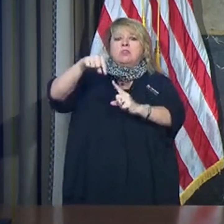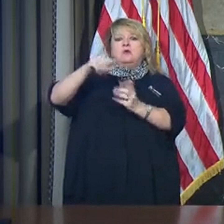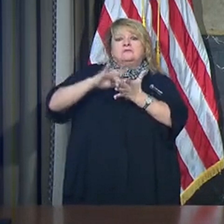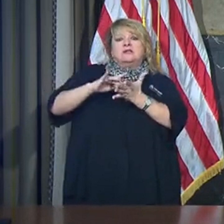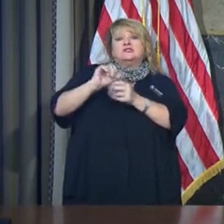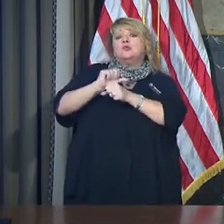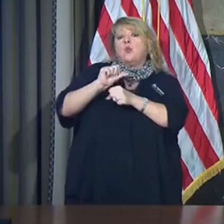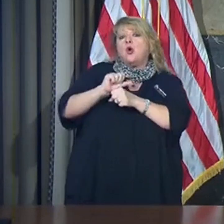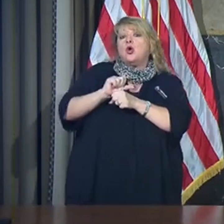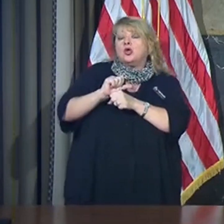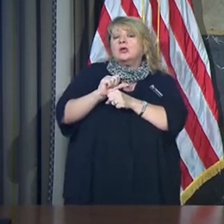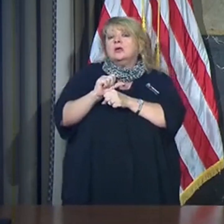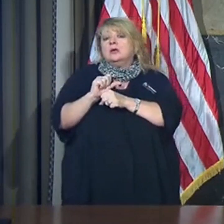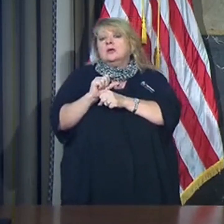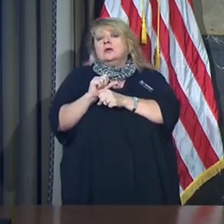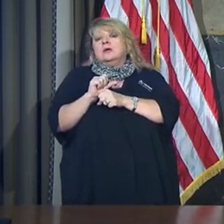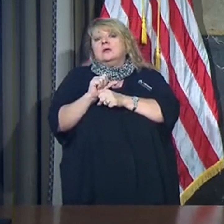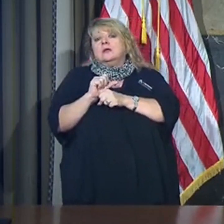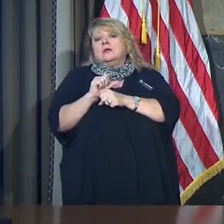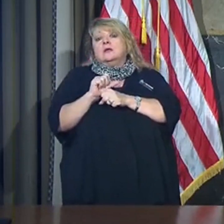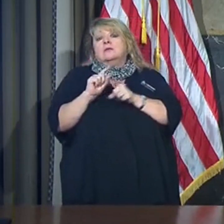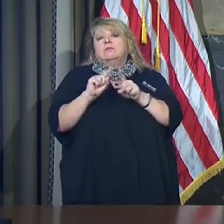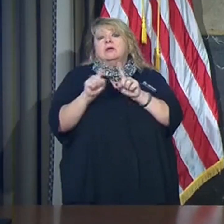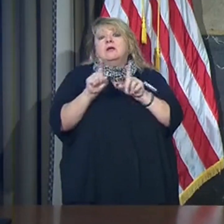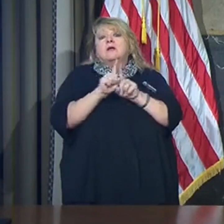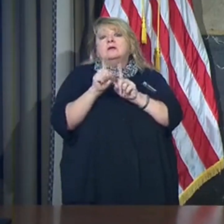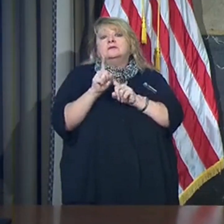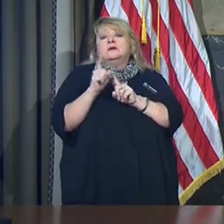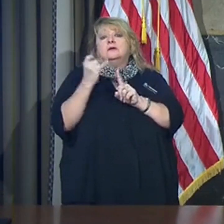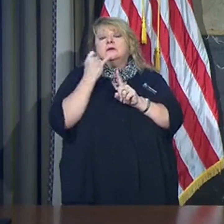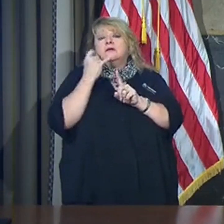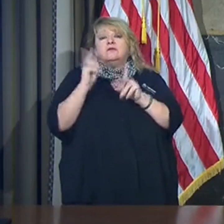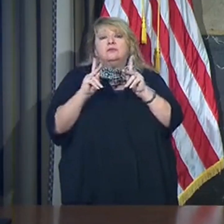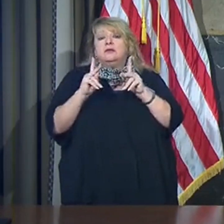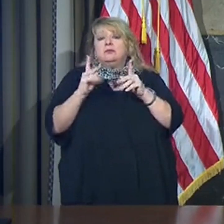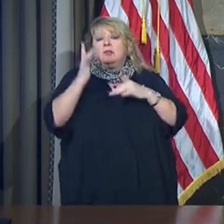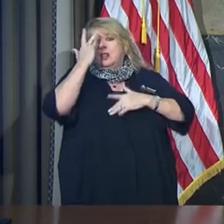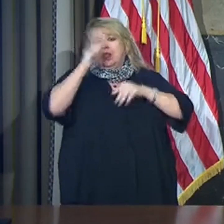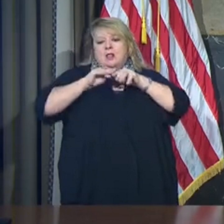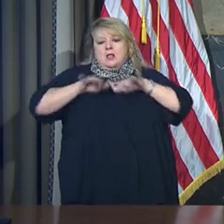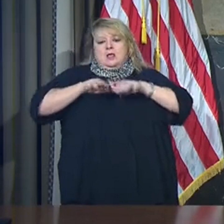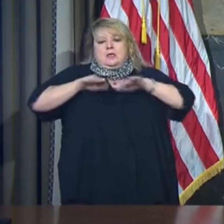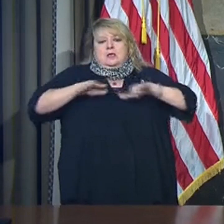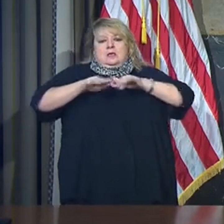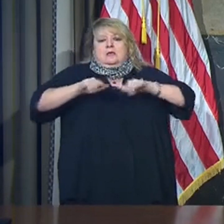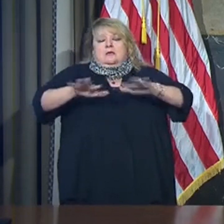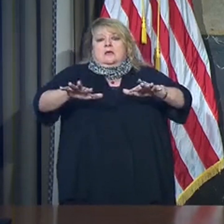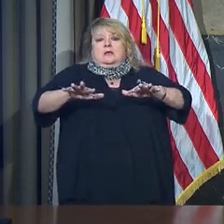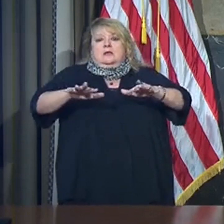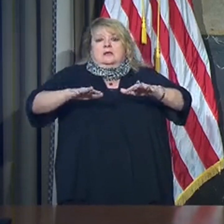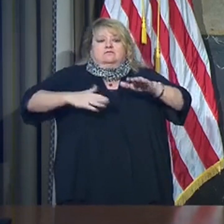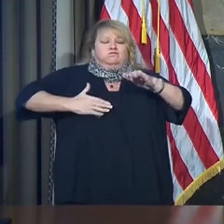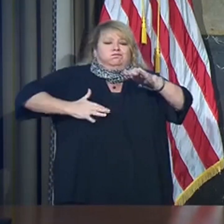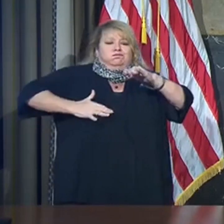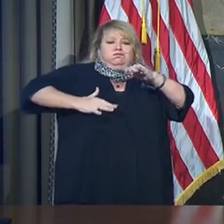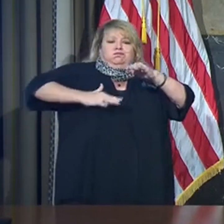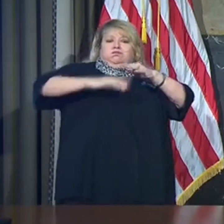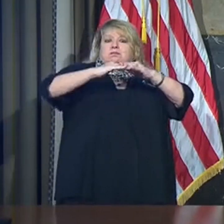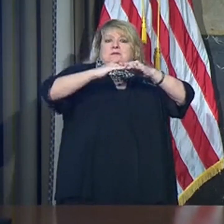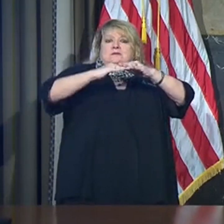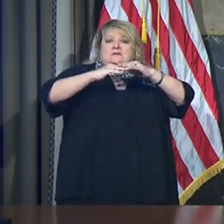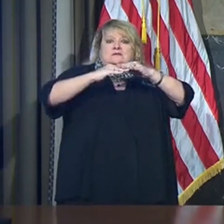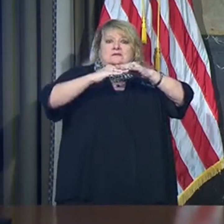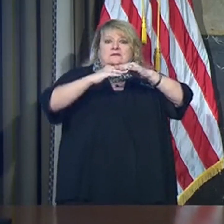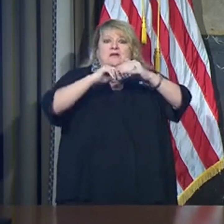we are also confident is, is that if the number of patients overwhelms our current staff, the ability to deliver that